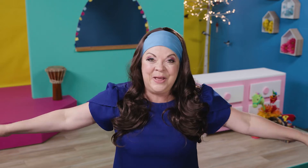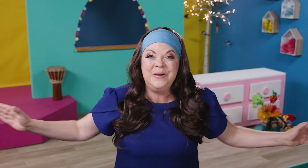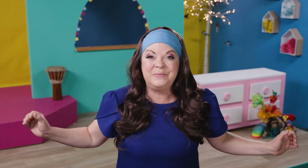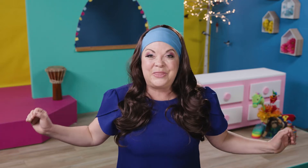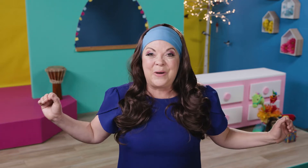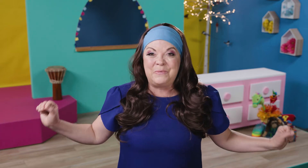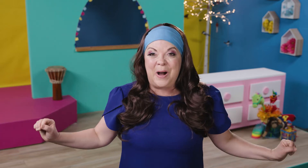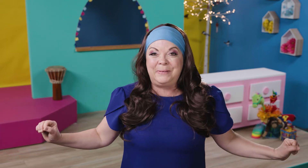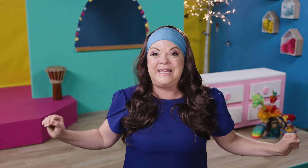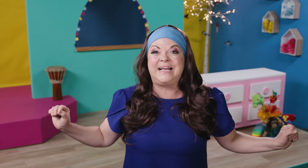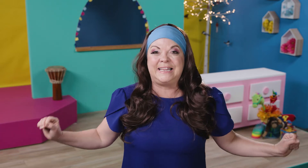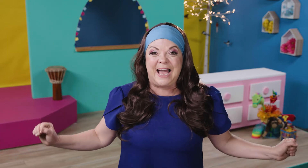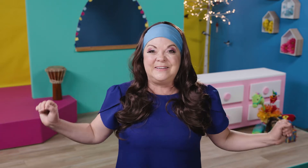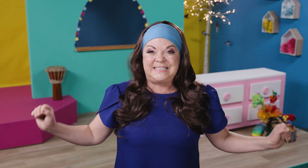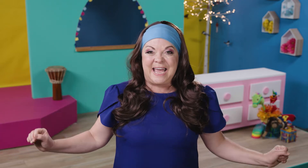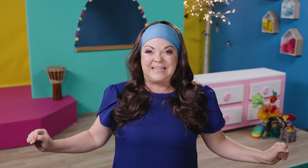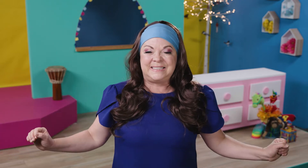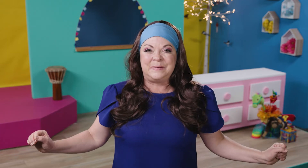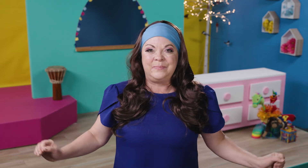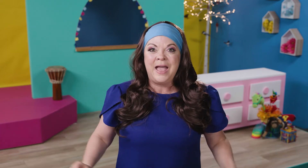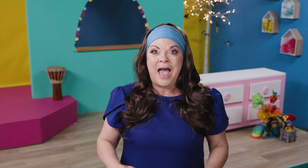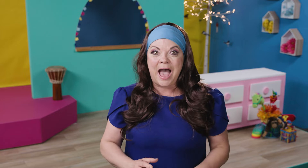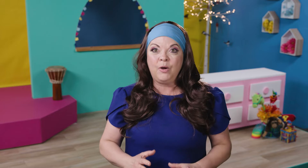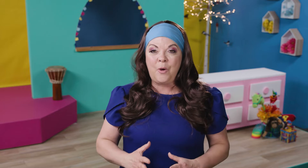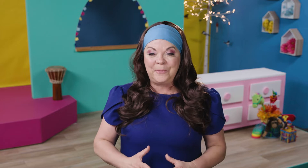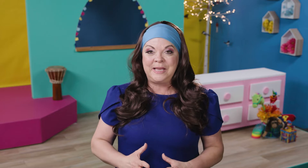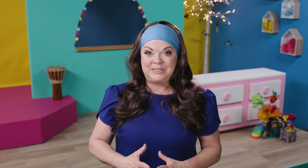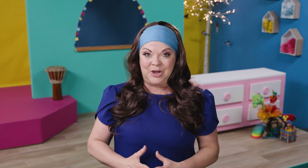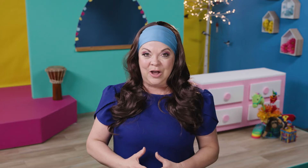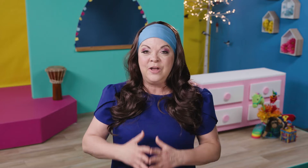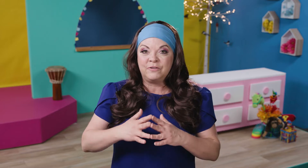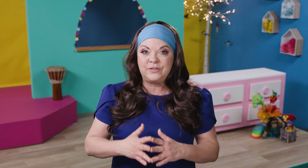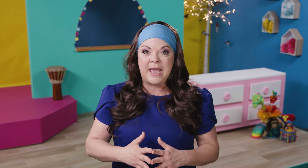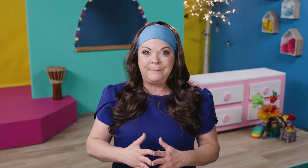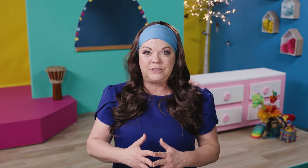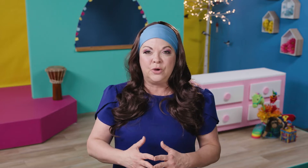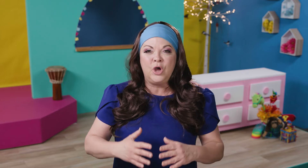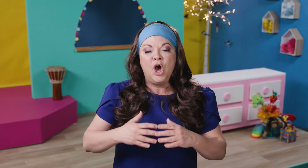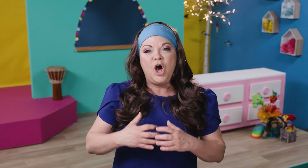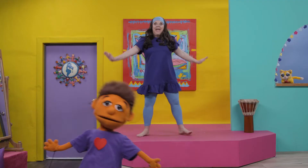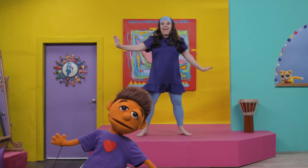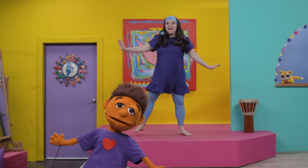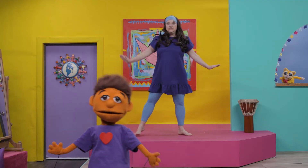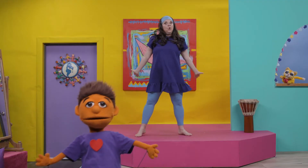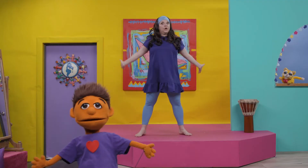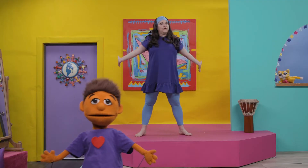with our wobbly clown dance. Our opening song for the episode always acts